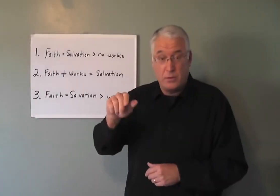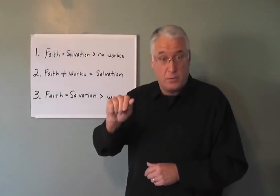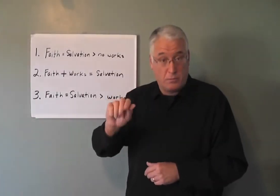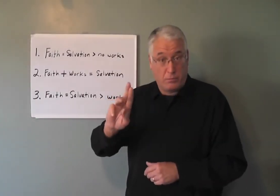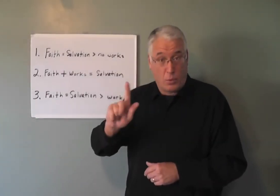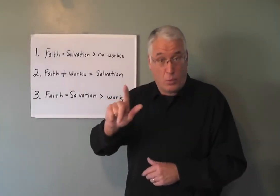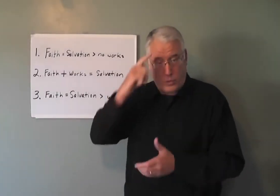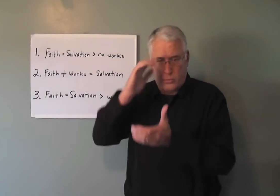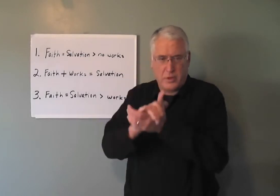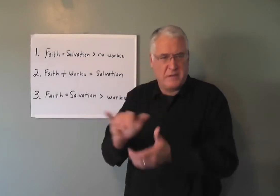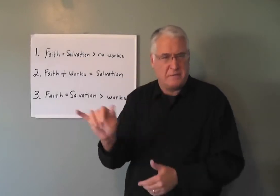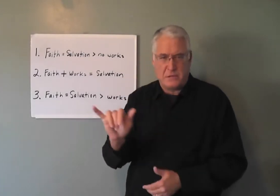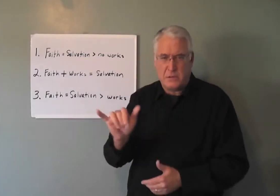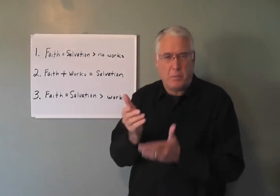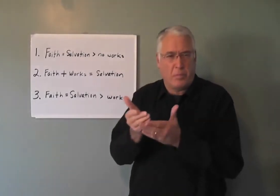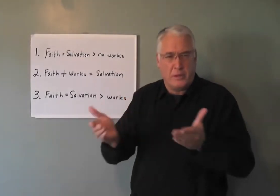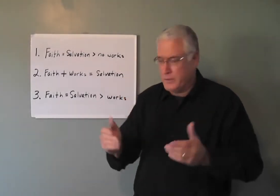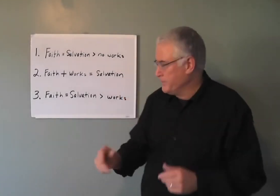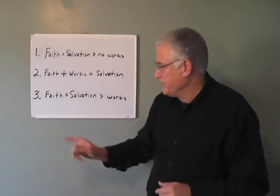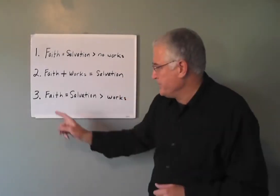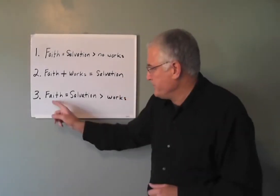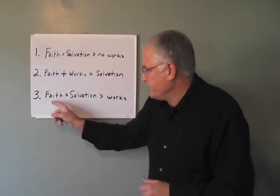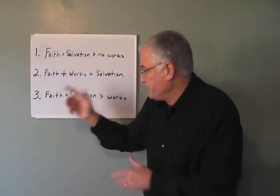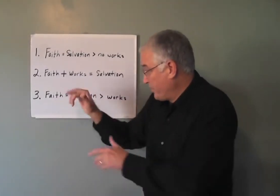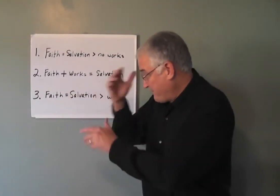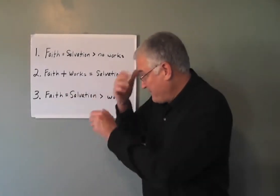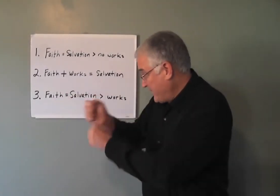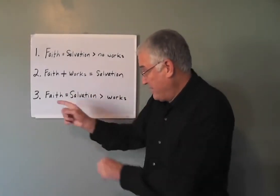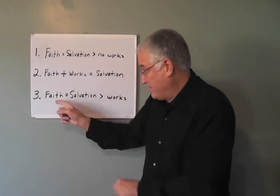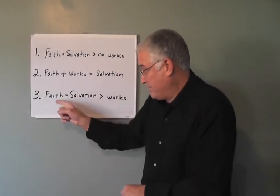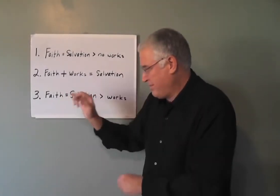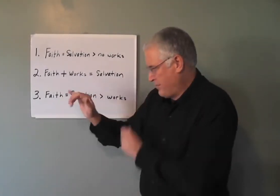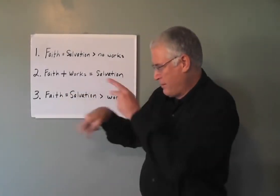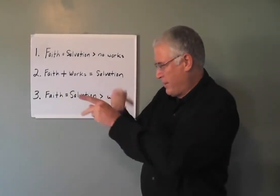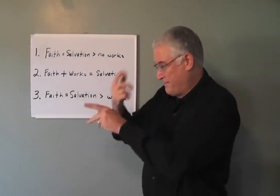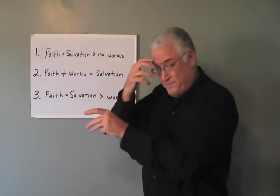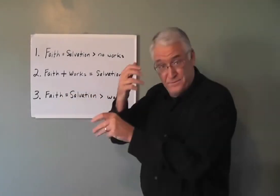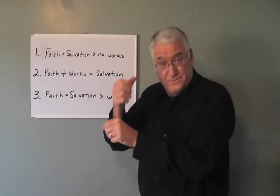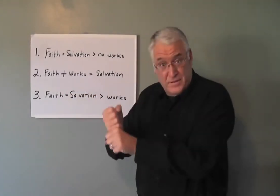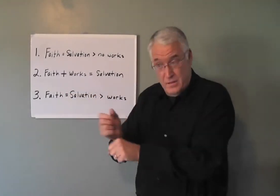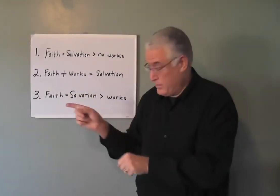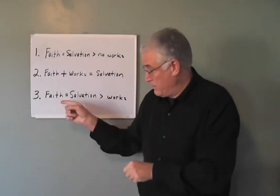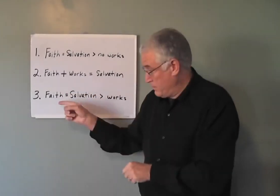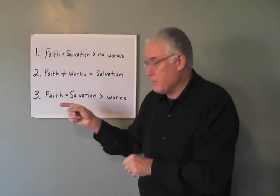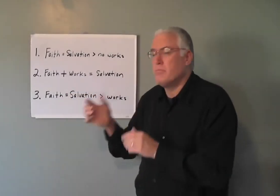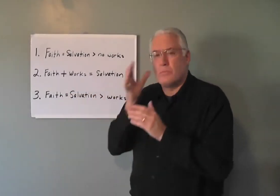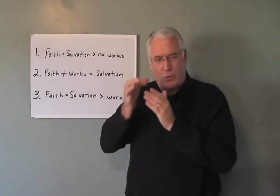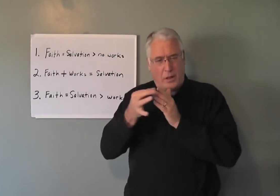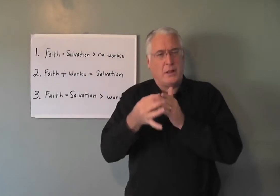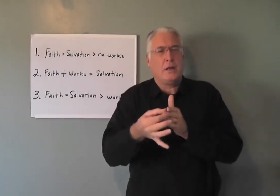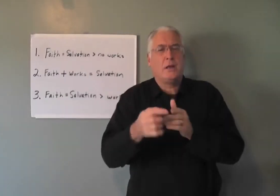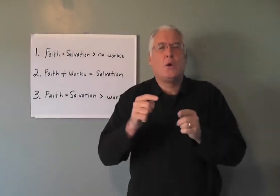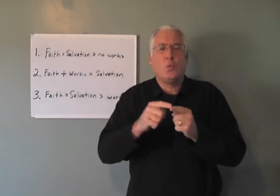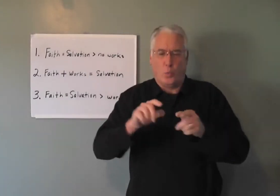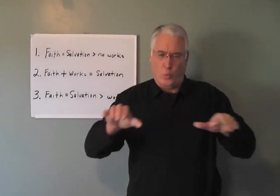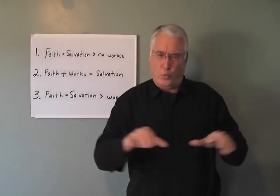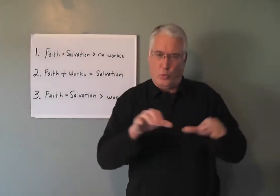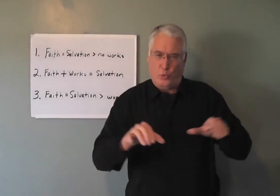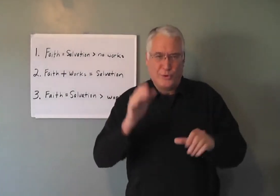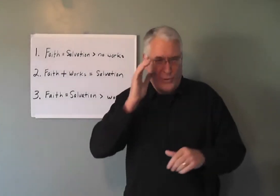James and Paul, they believe the same. Faith. This kind of faith leads to